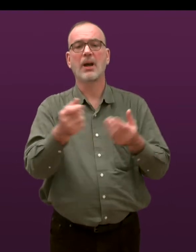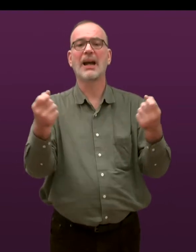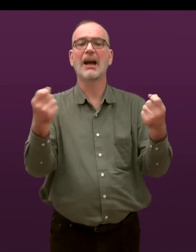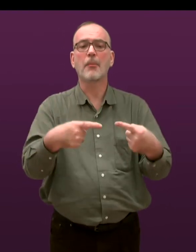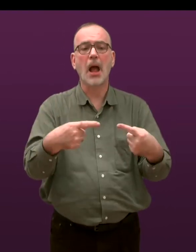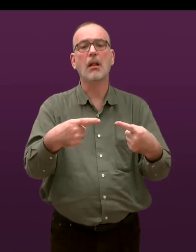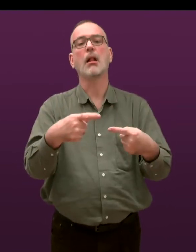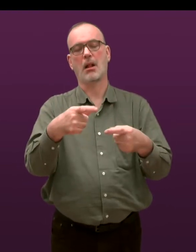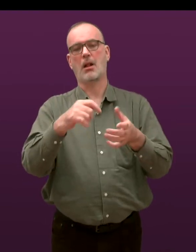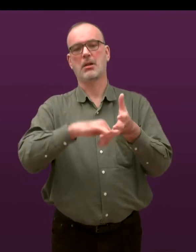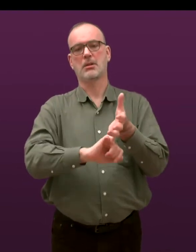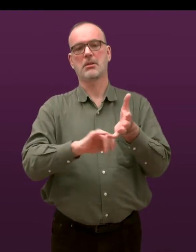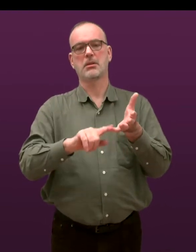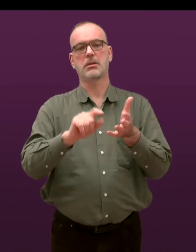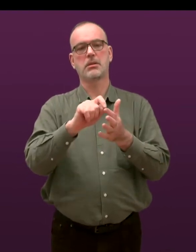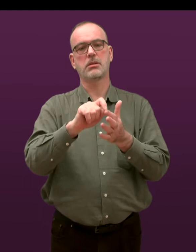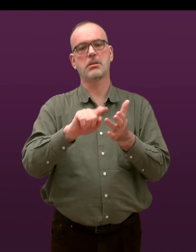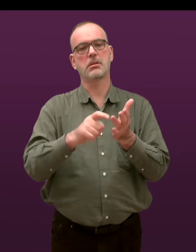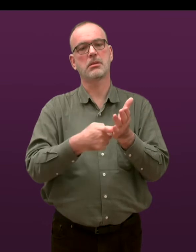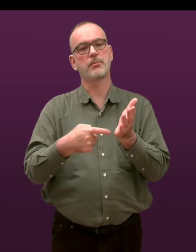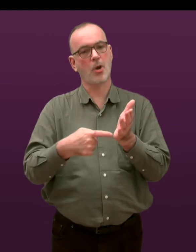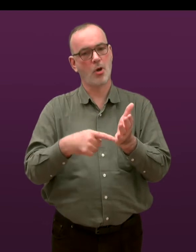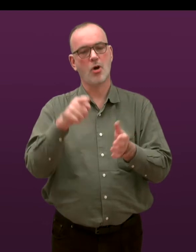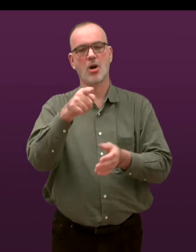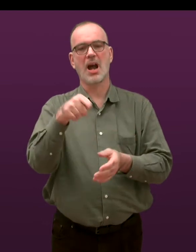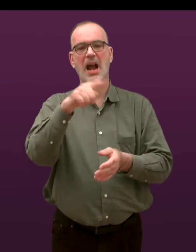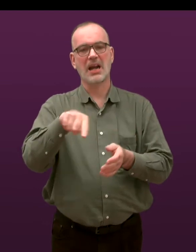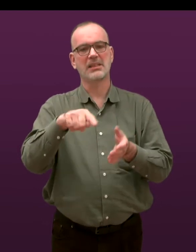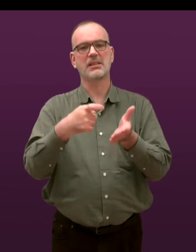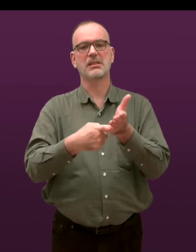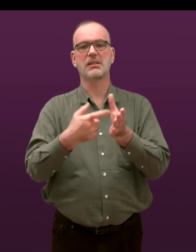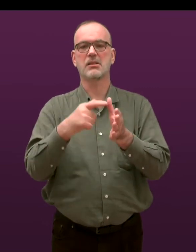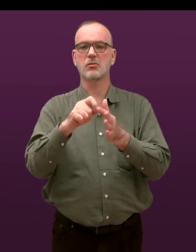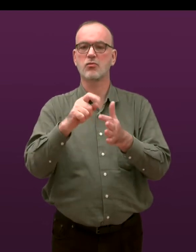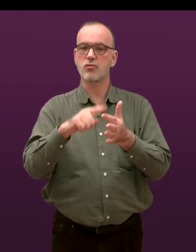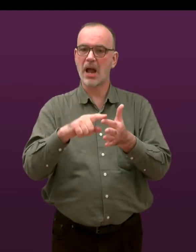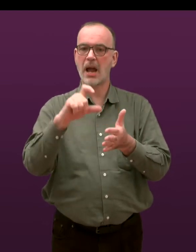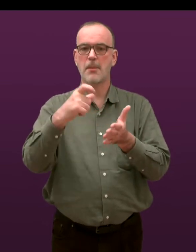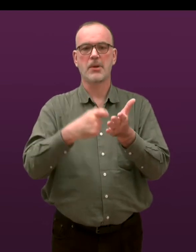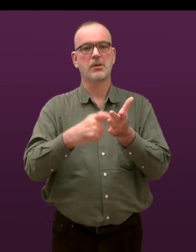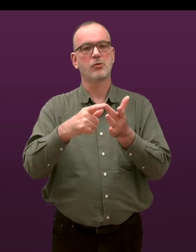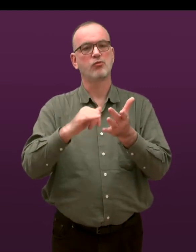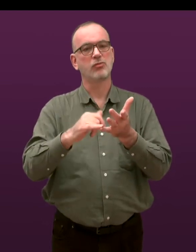support through email at support at rapecrisisscotland.org